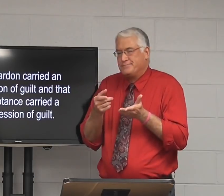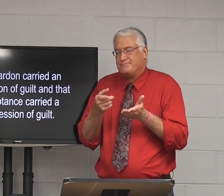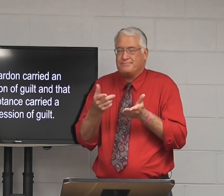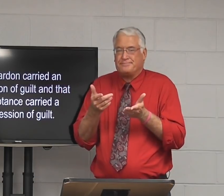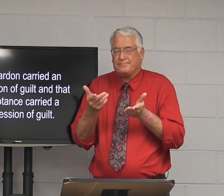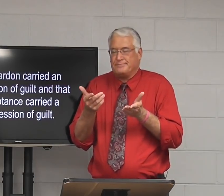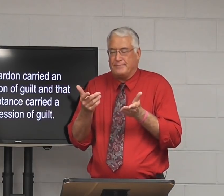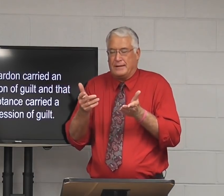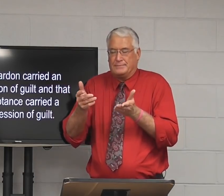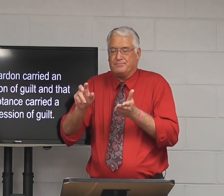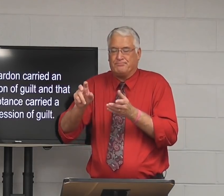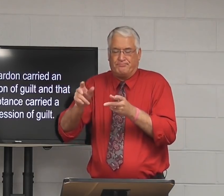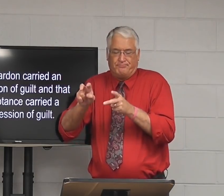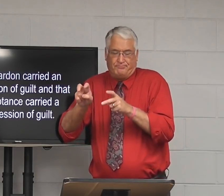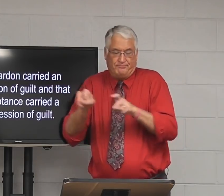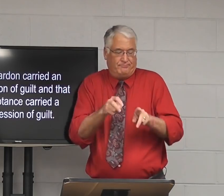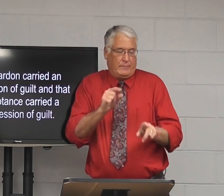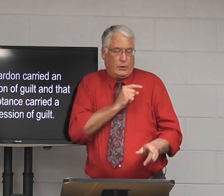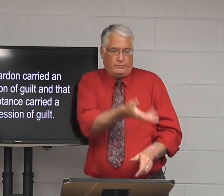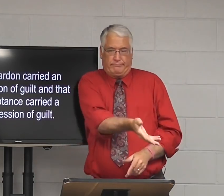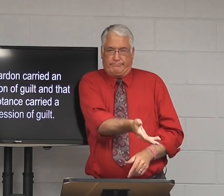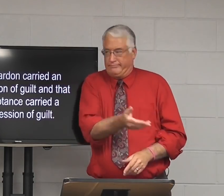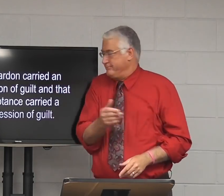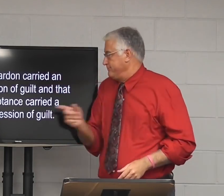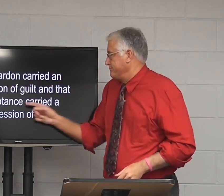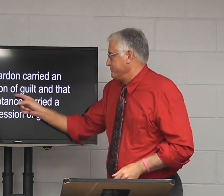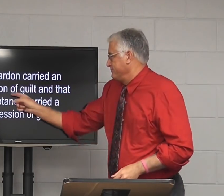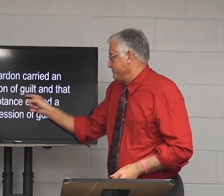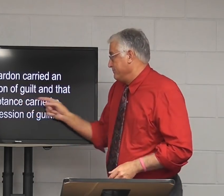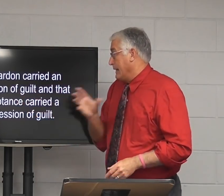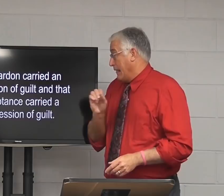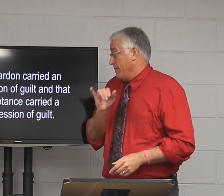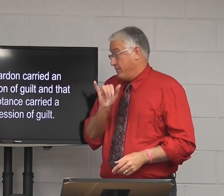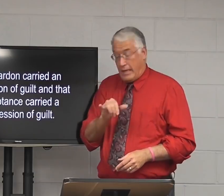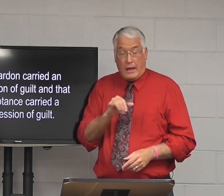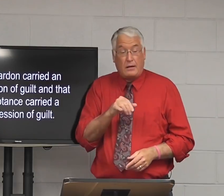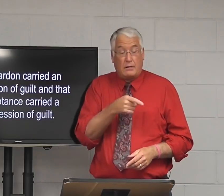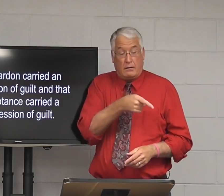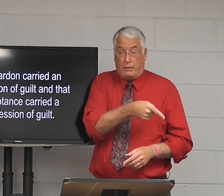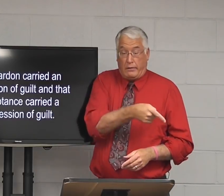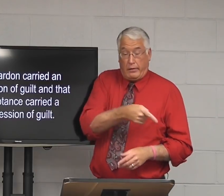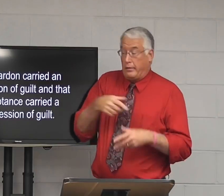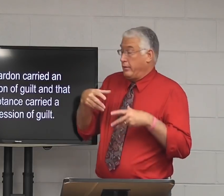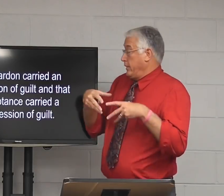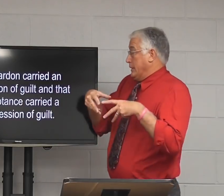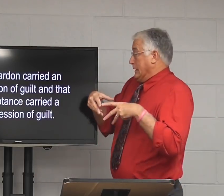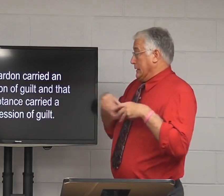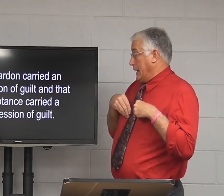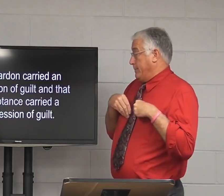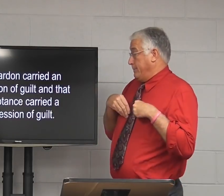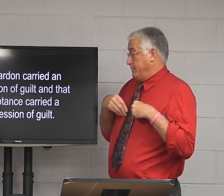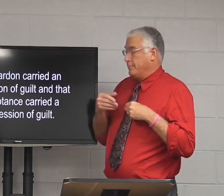an amputation of guilt. And that acceptance